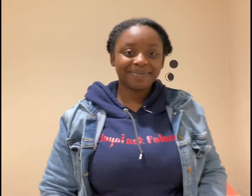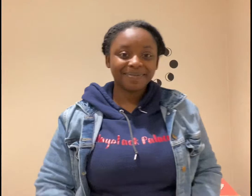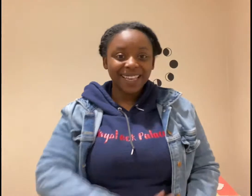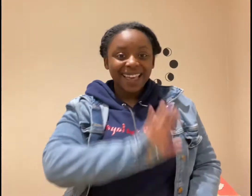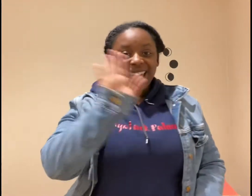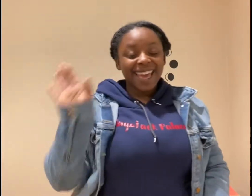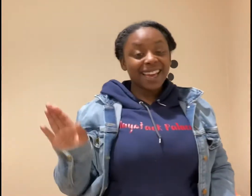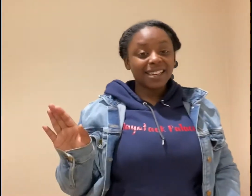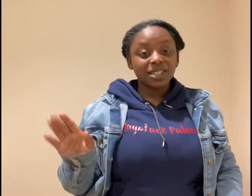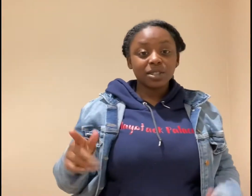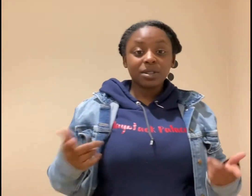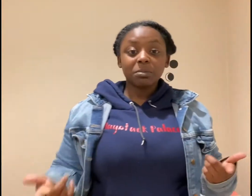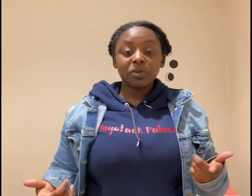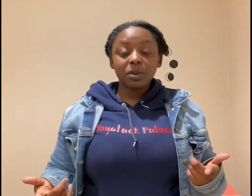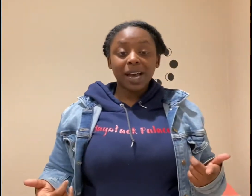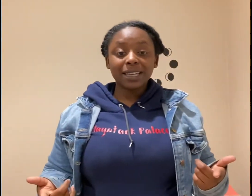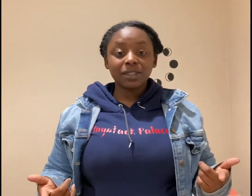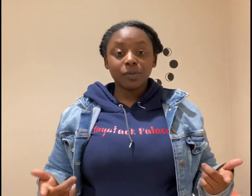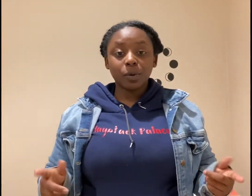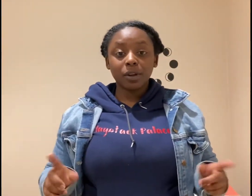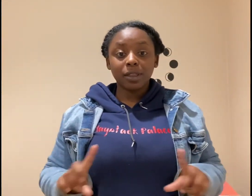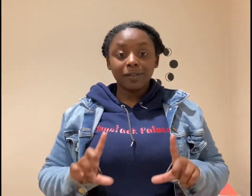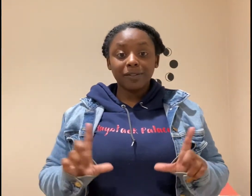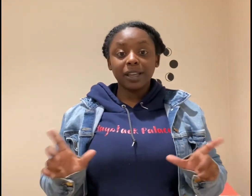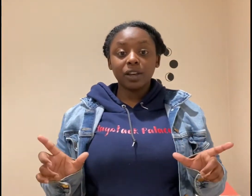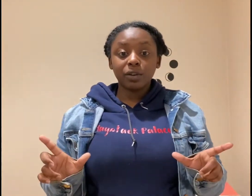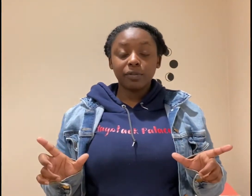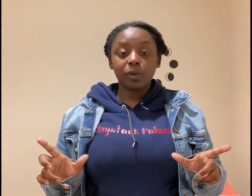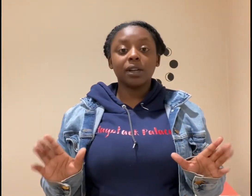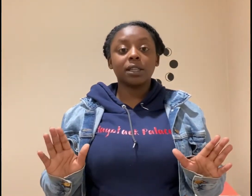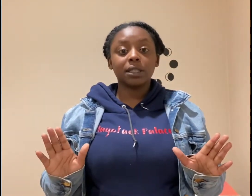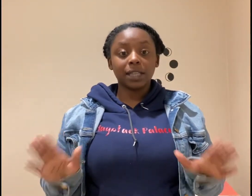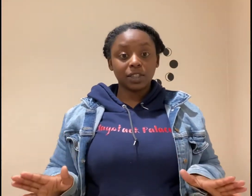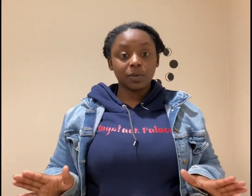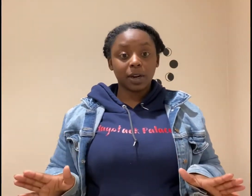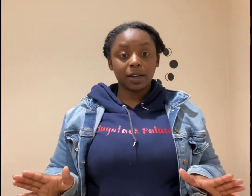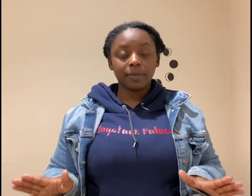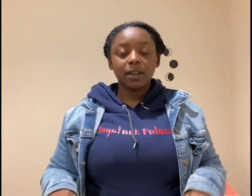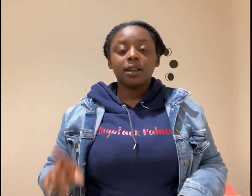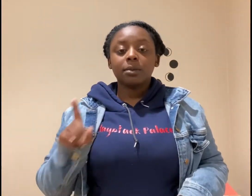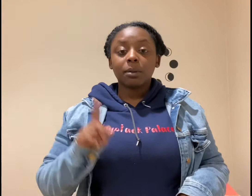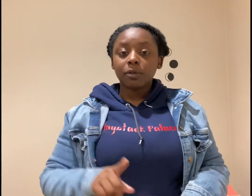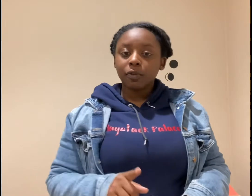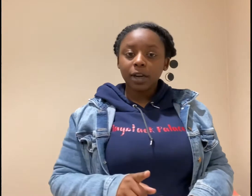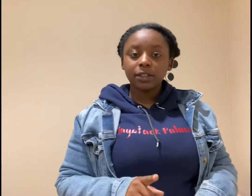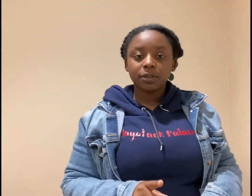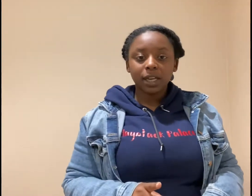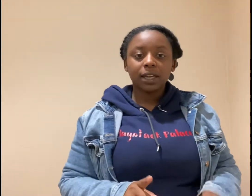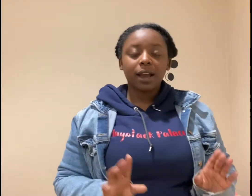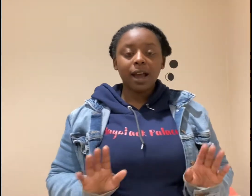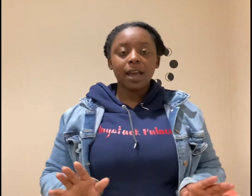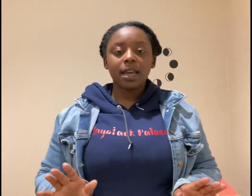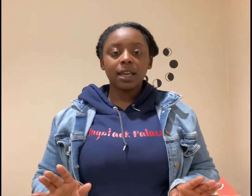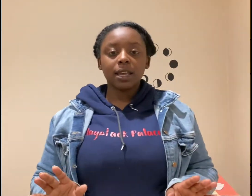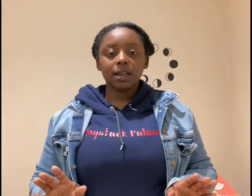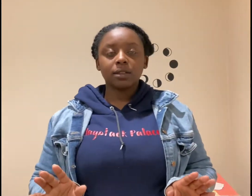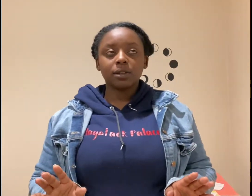Hey guys, so some of you asked for the video for sanctuary, but before I do that, I looked